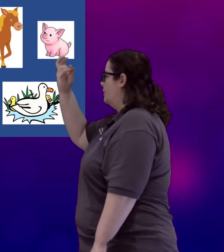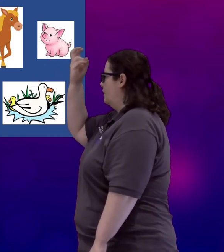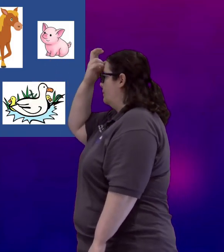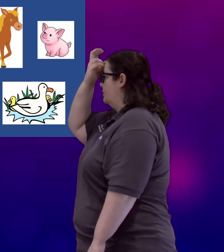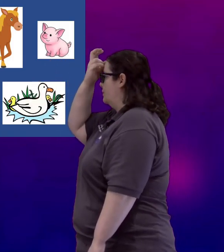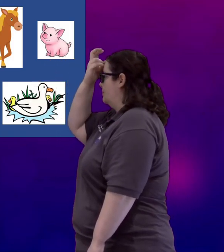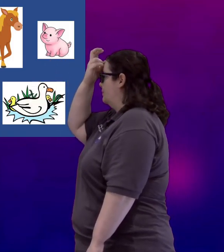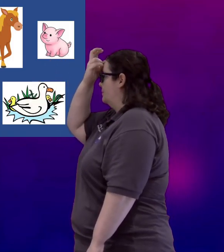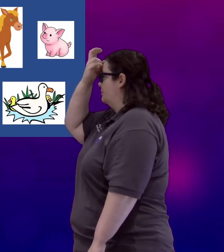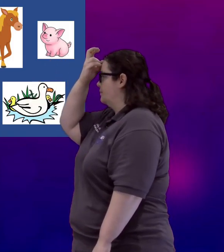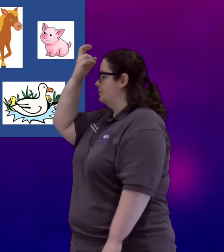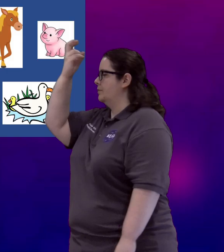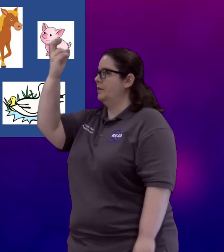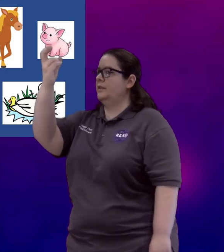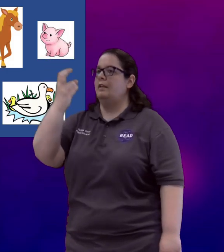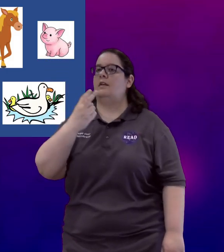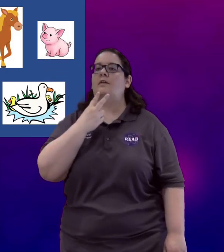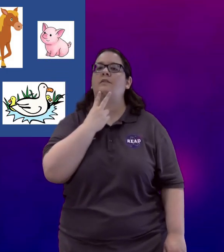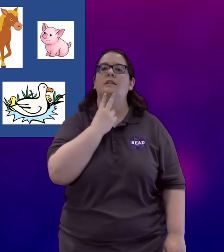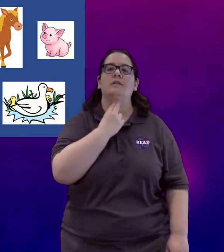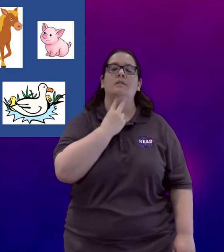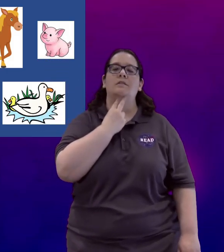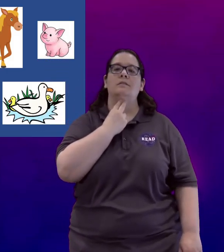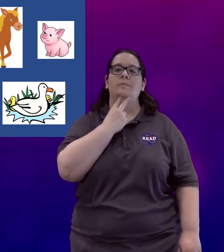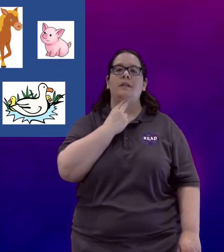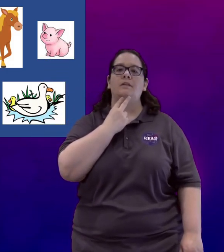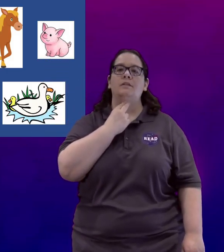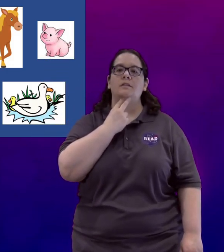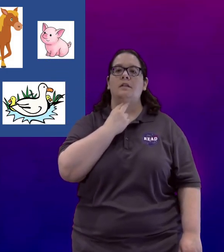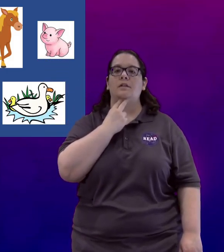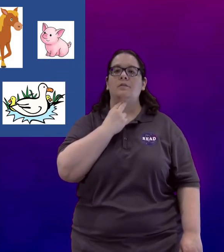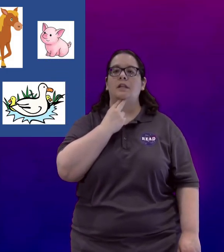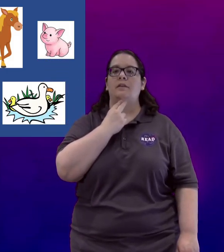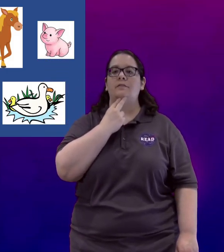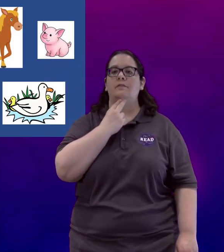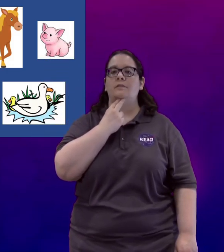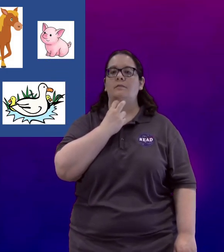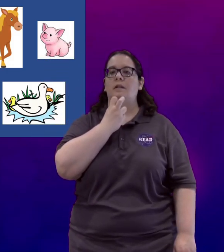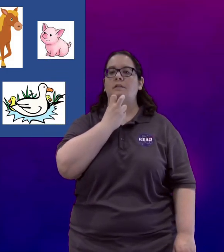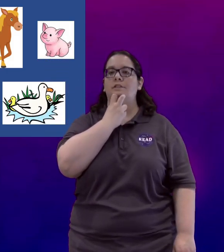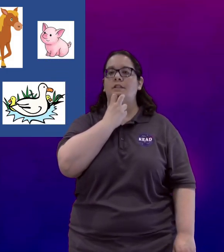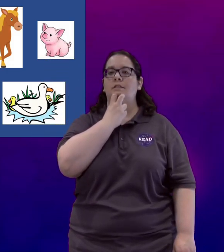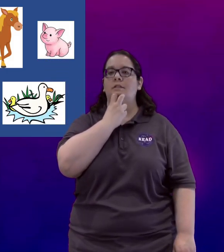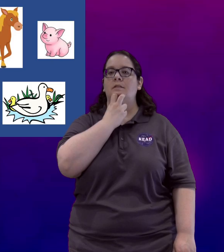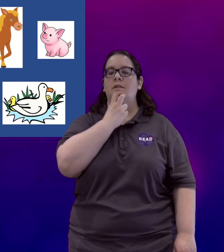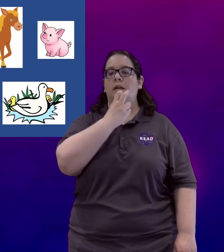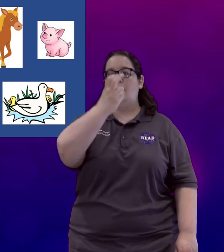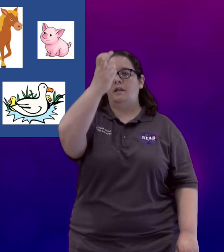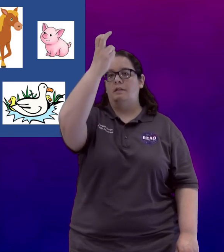Goat. Think of the little beard that the goats have right at their chin and then